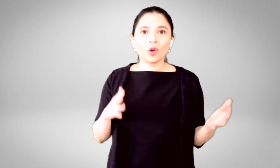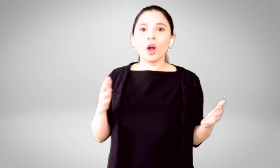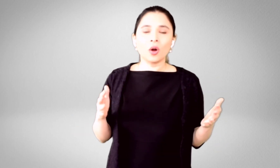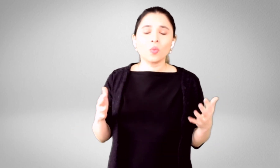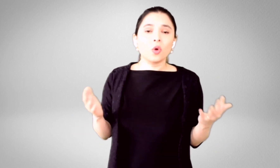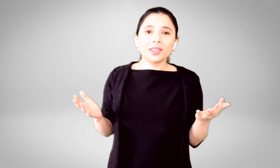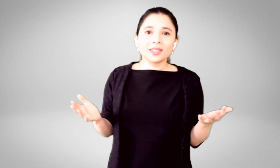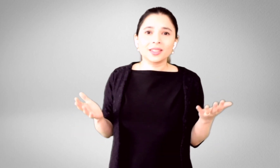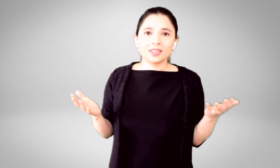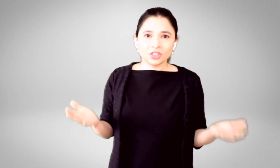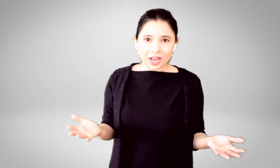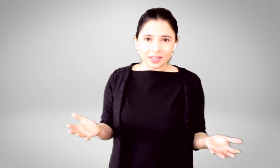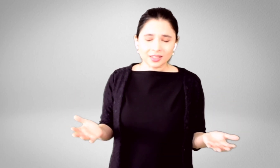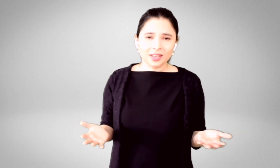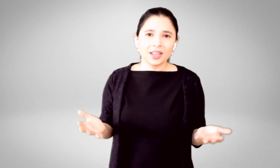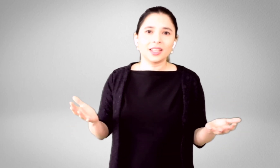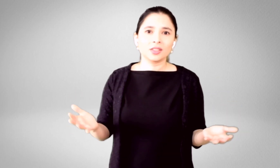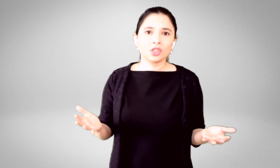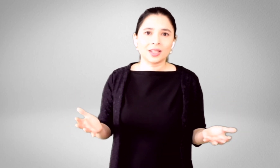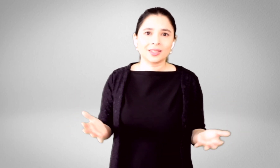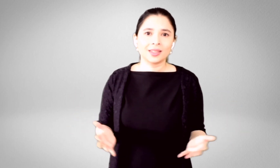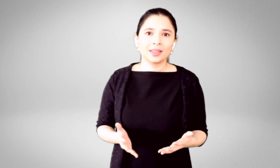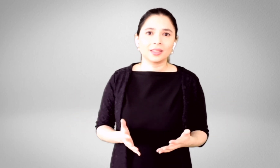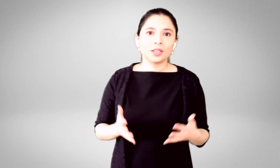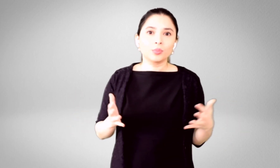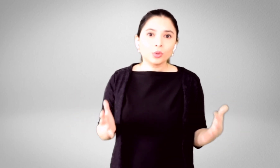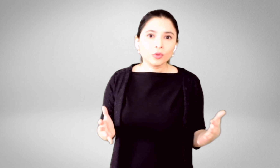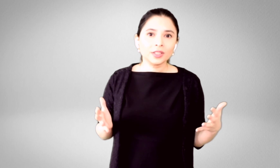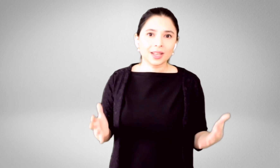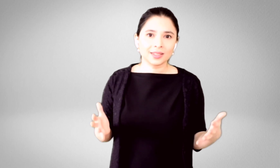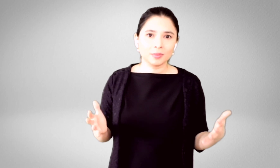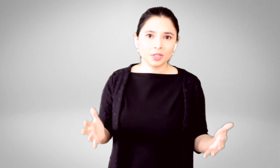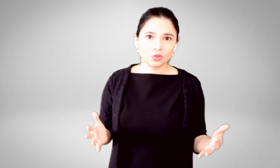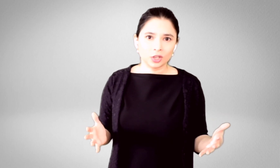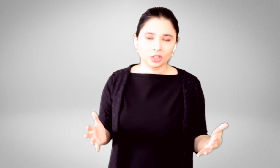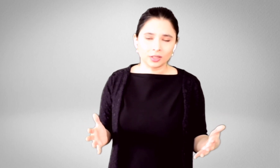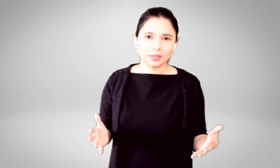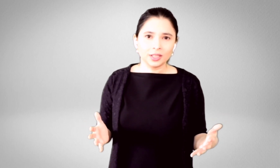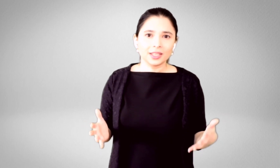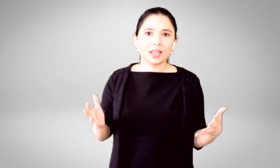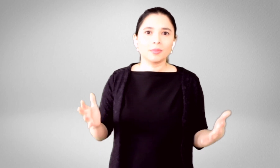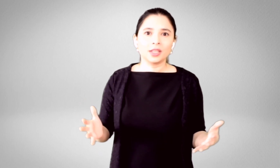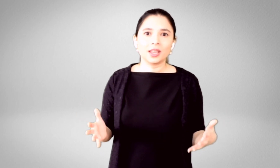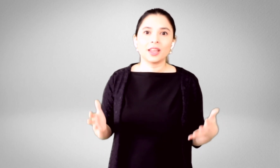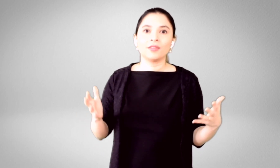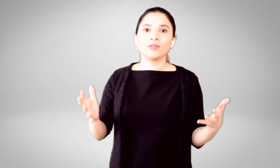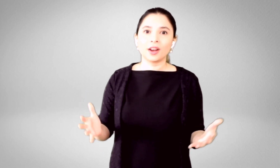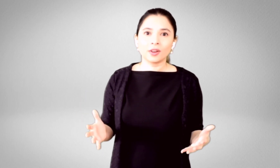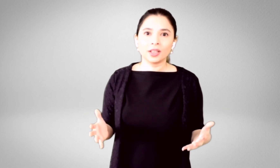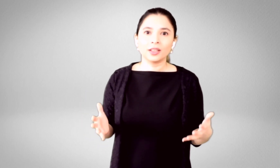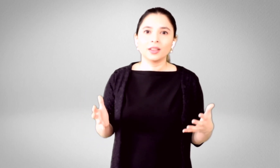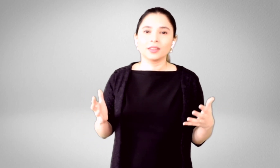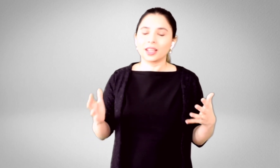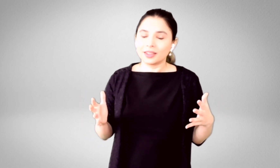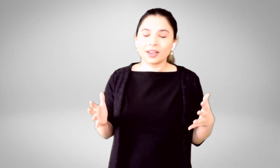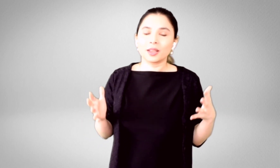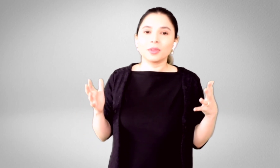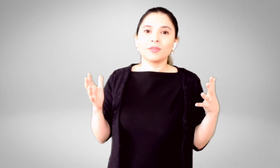Overall, what does this suggest? It suggests that improving tax administration can be a very, there can be